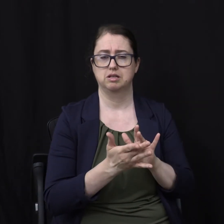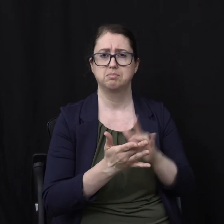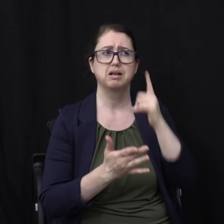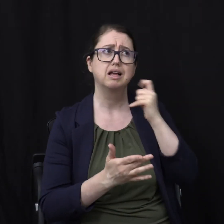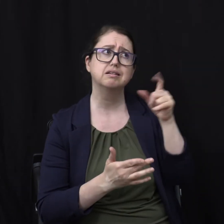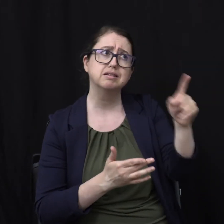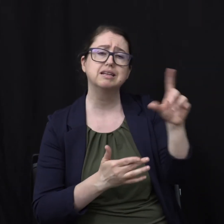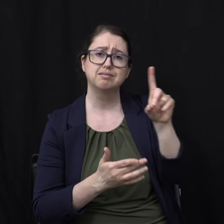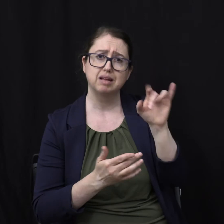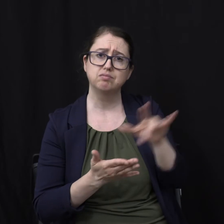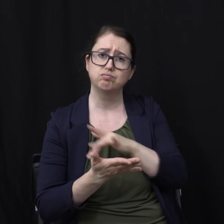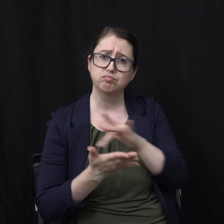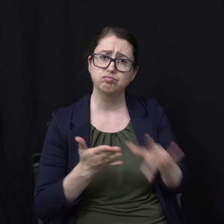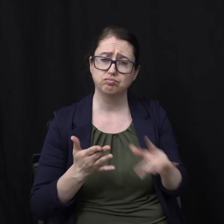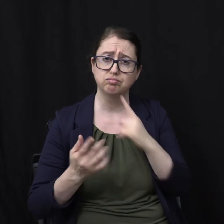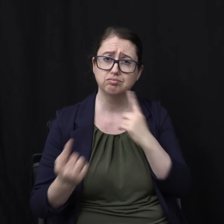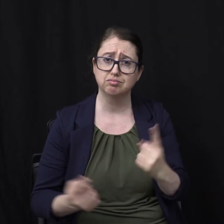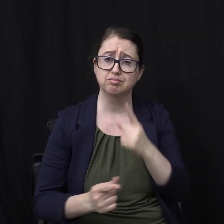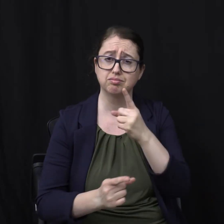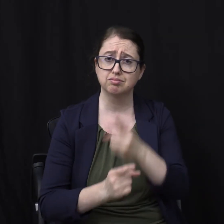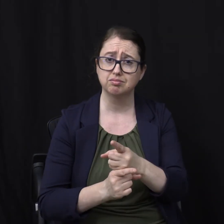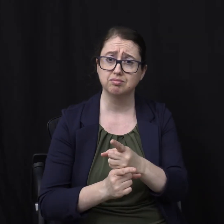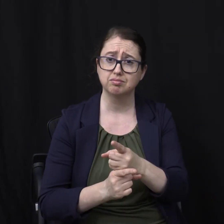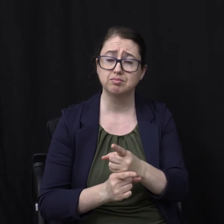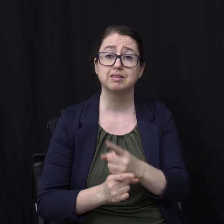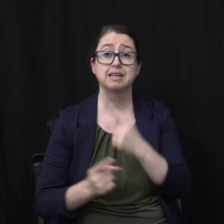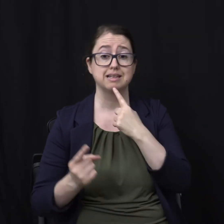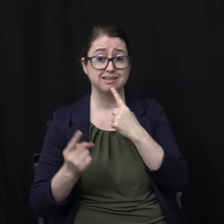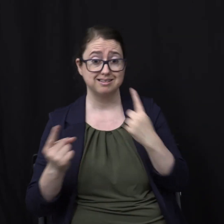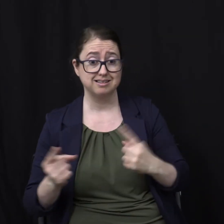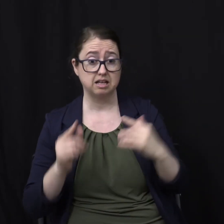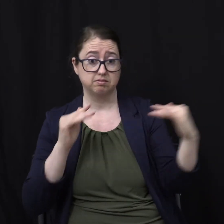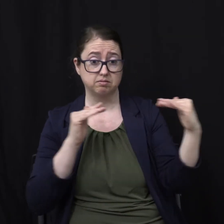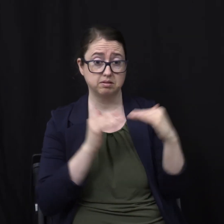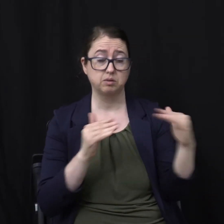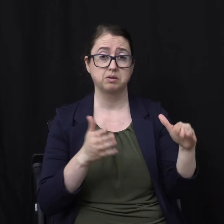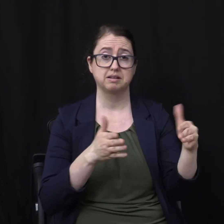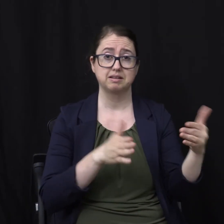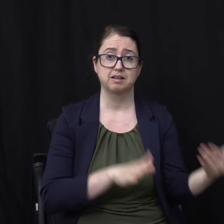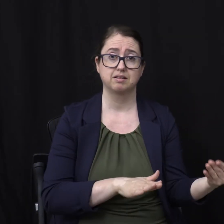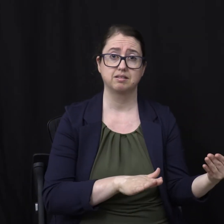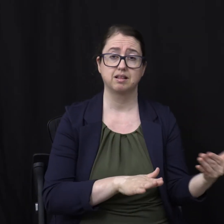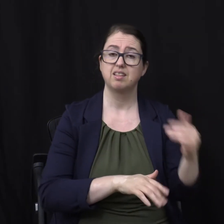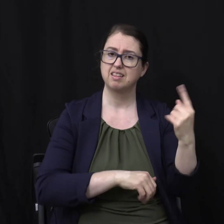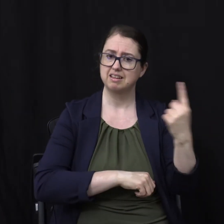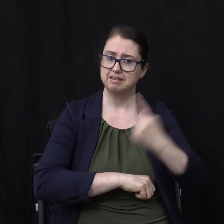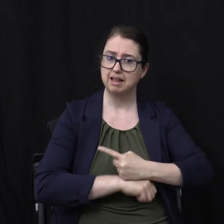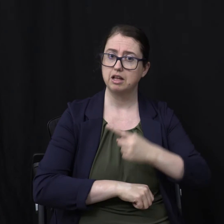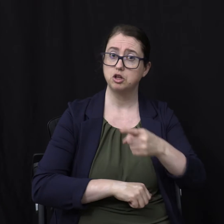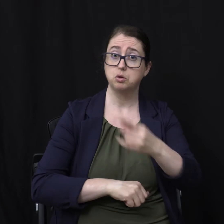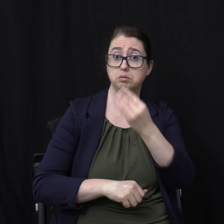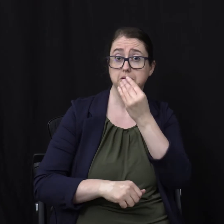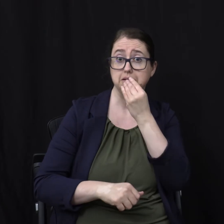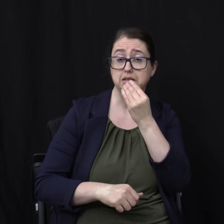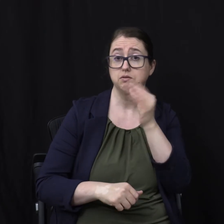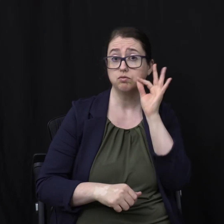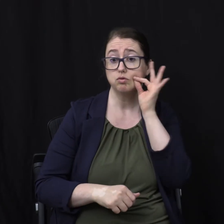sins Don't we The wages of sin Is death In the day that you Eat thereof You shall surely What?